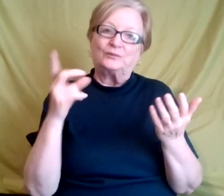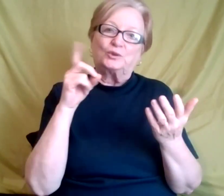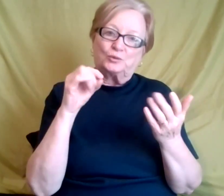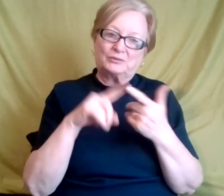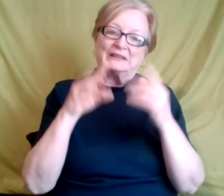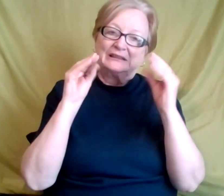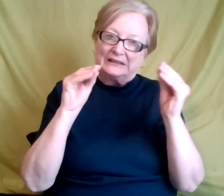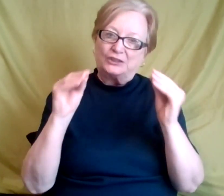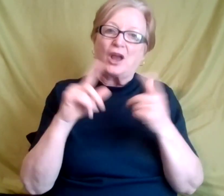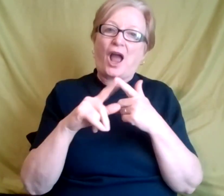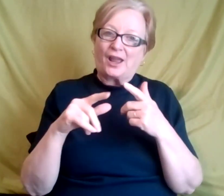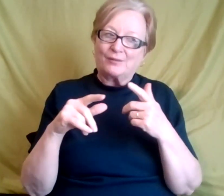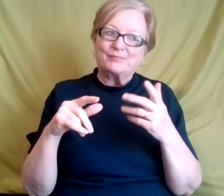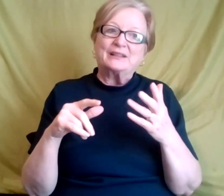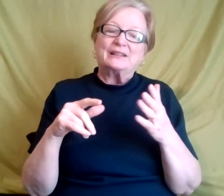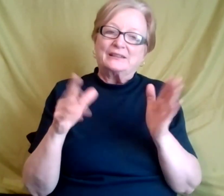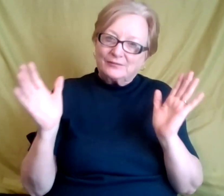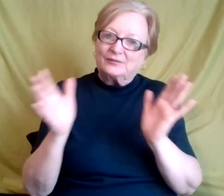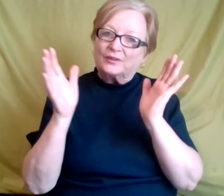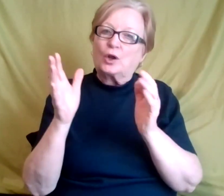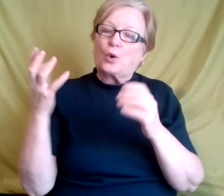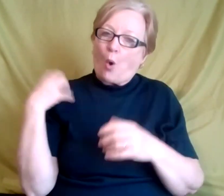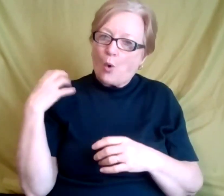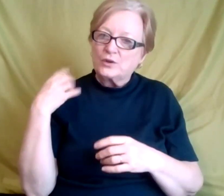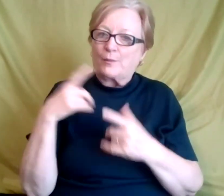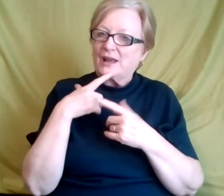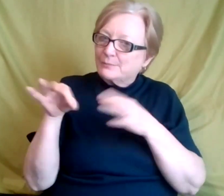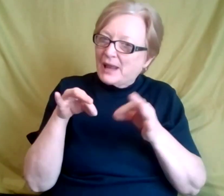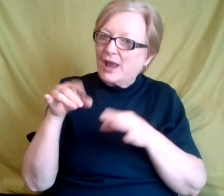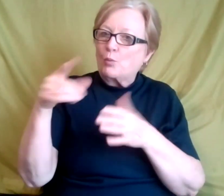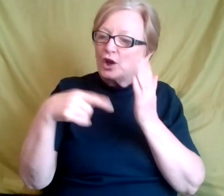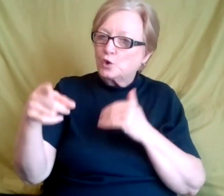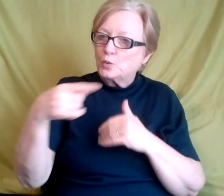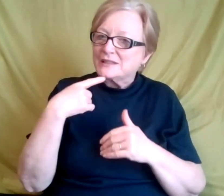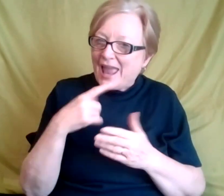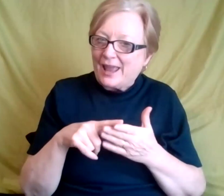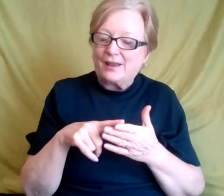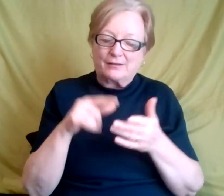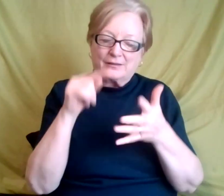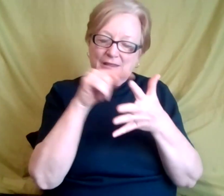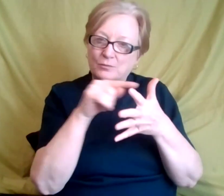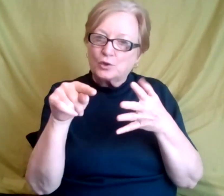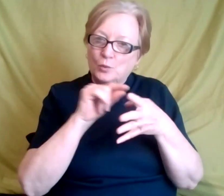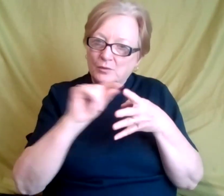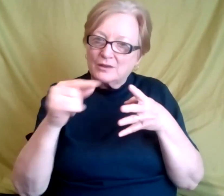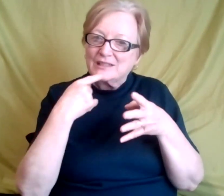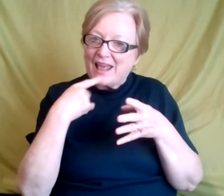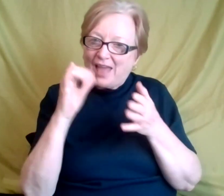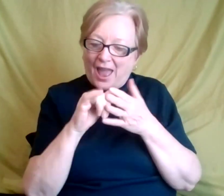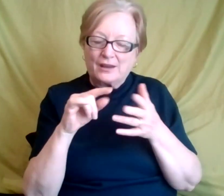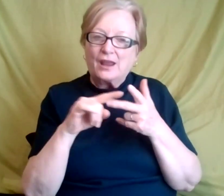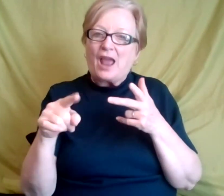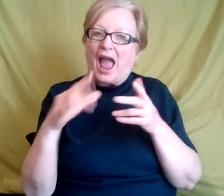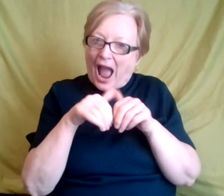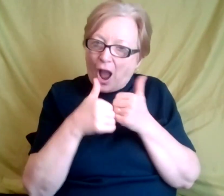know, I do coach with them on, okay, this is what you're going to say. This is how you may want to say it because someone with autism, like myself,